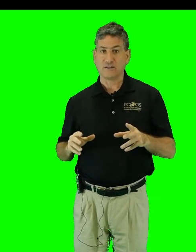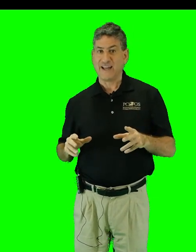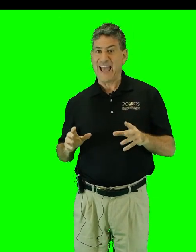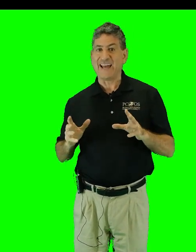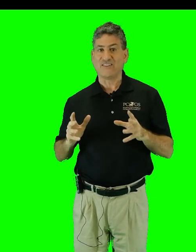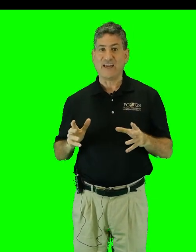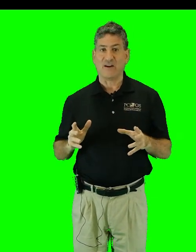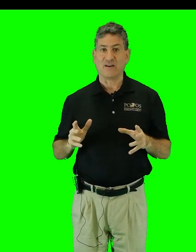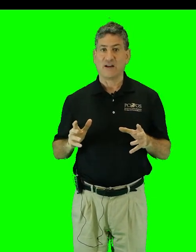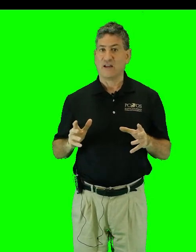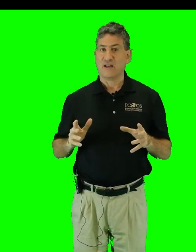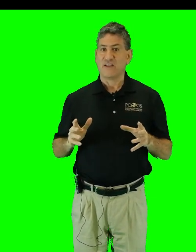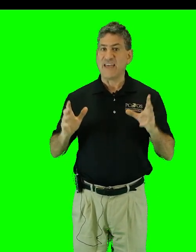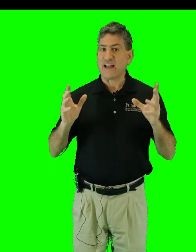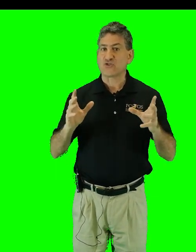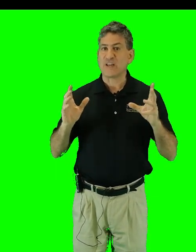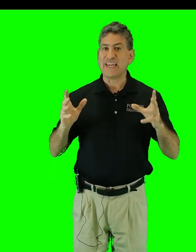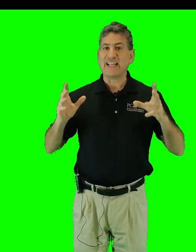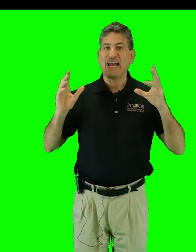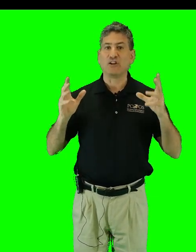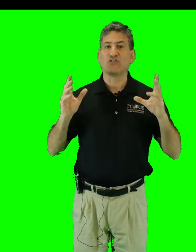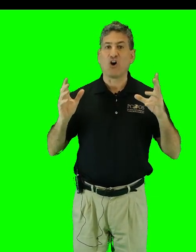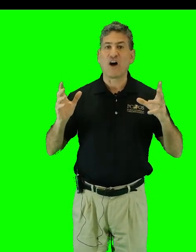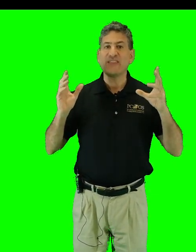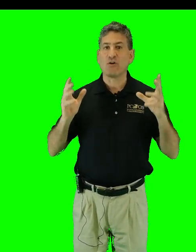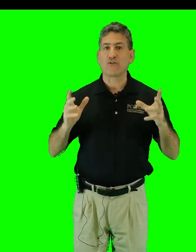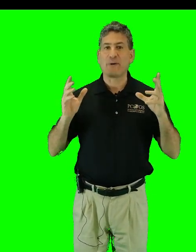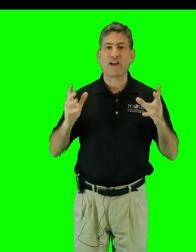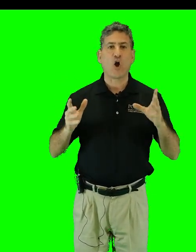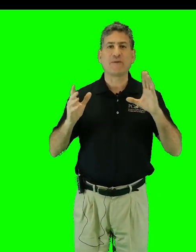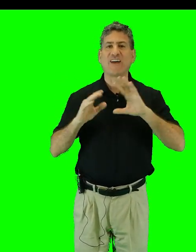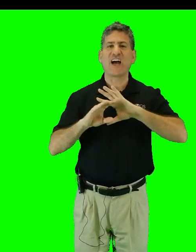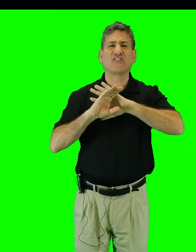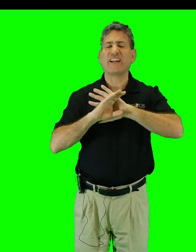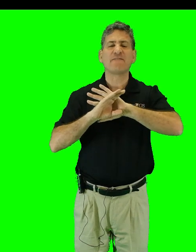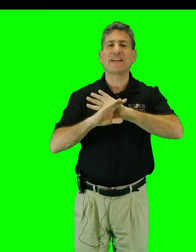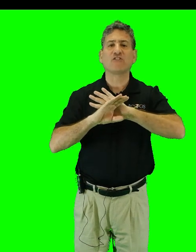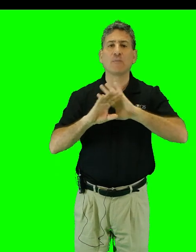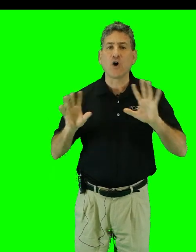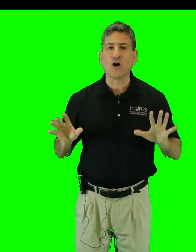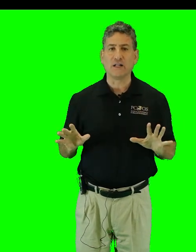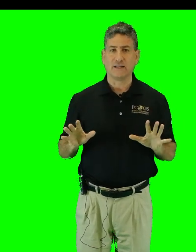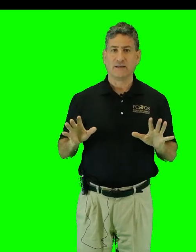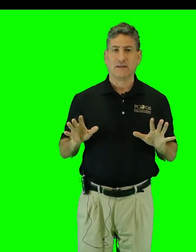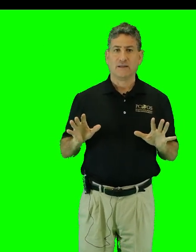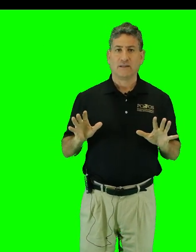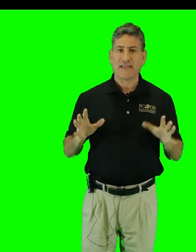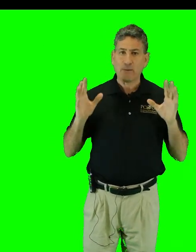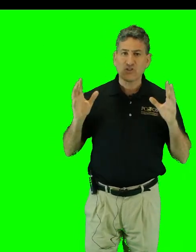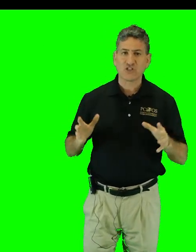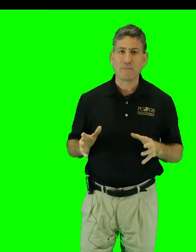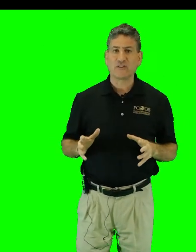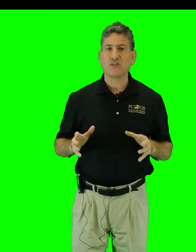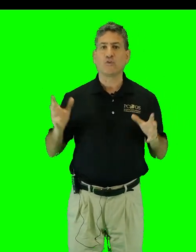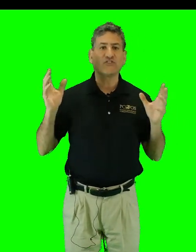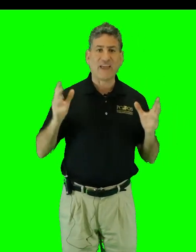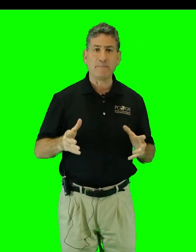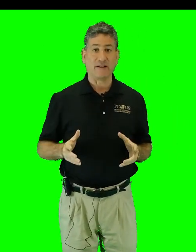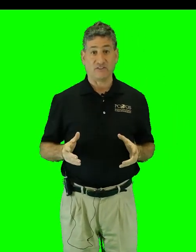and air the extra heat held on the Earth by carbon dioxide affects them all. That which is melted will stay melted